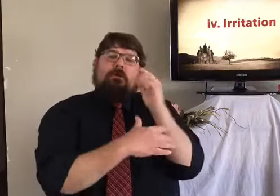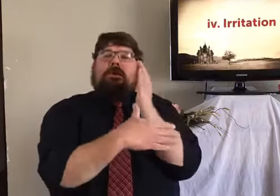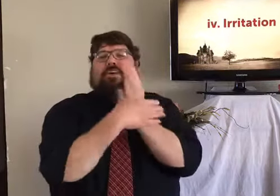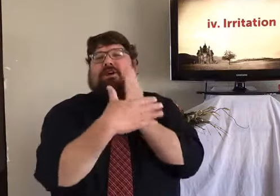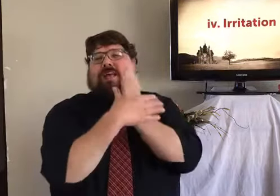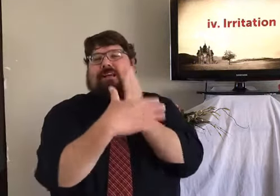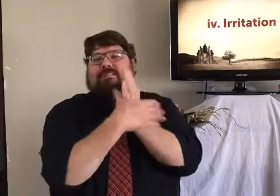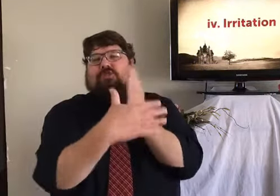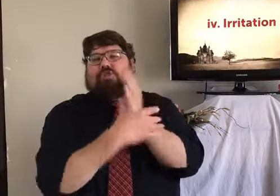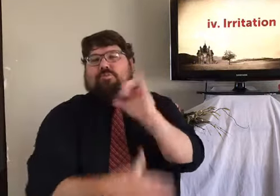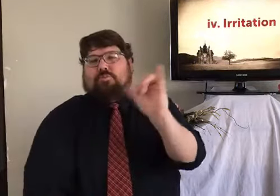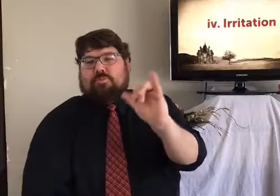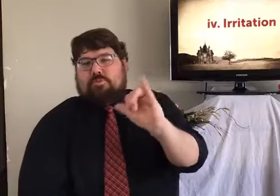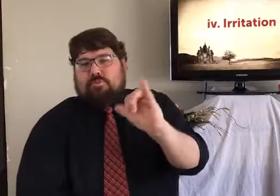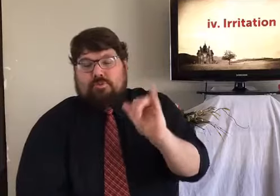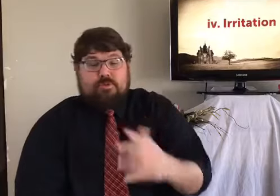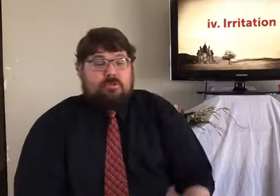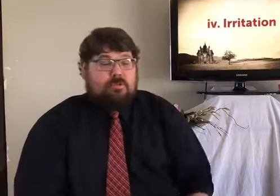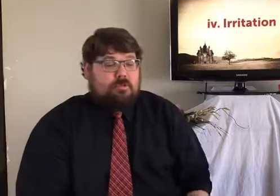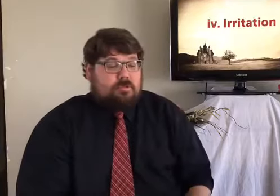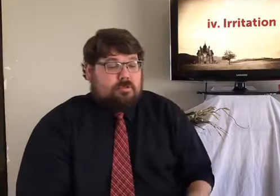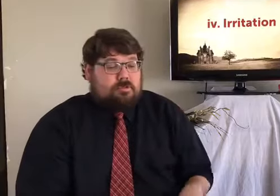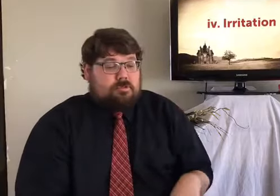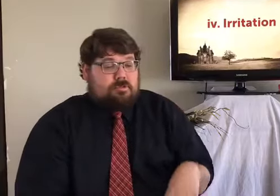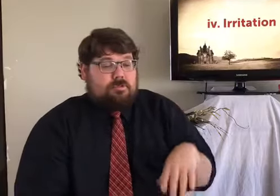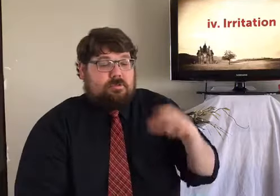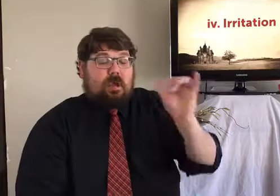in some salt. It becomes an irritant, too.